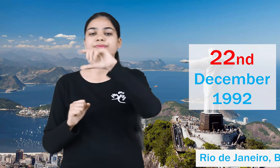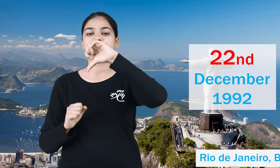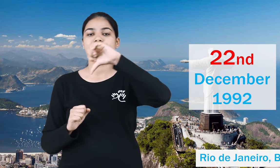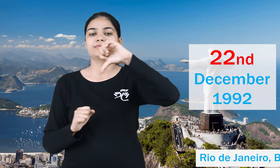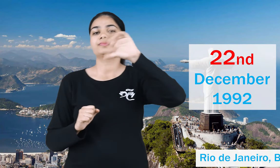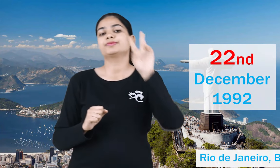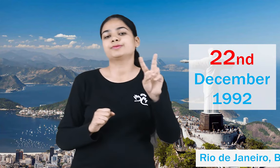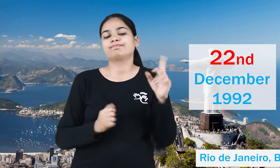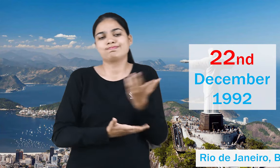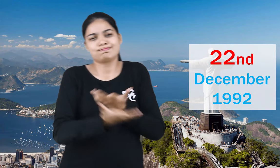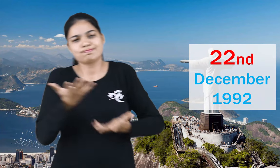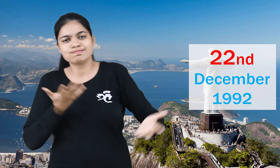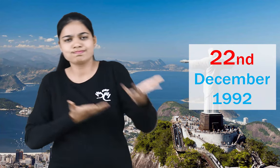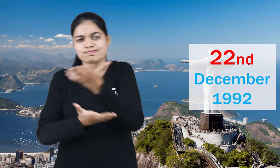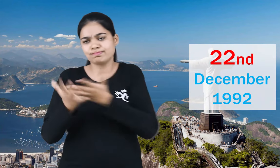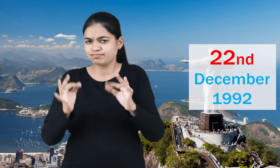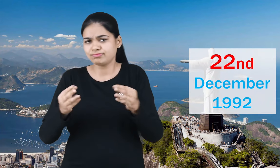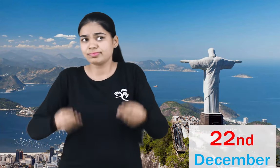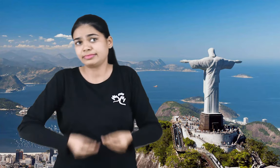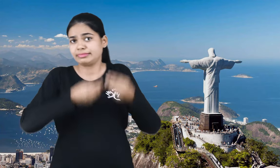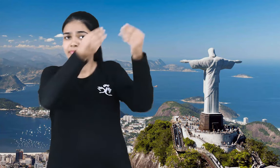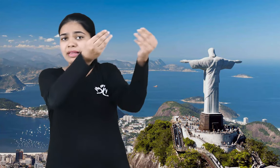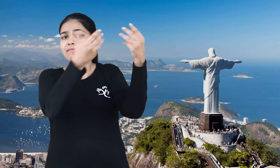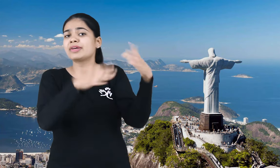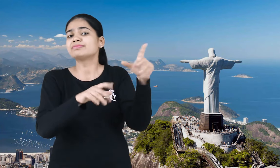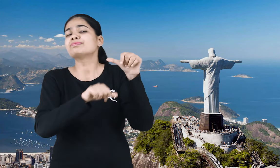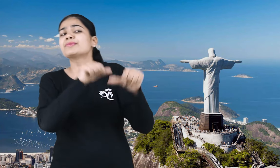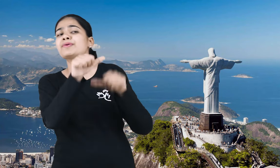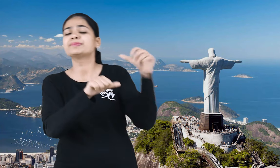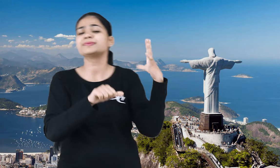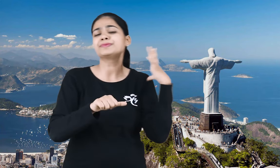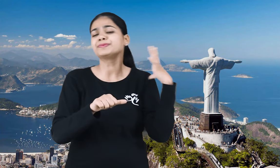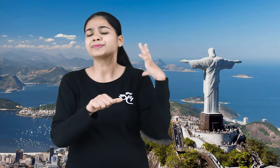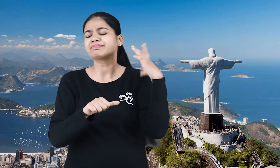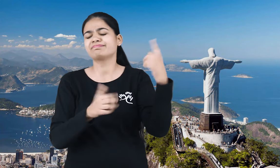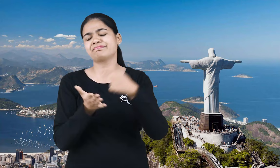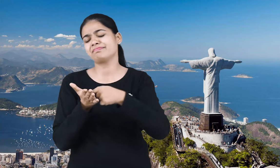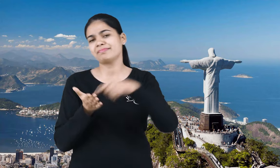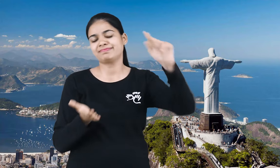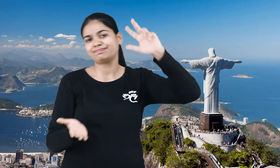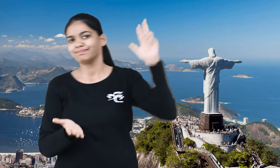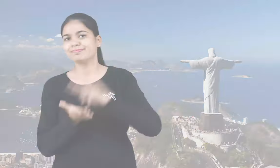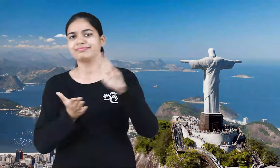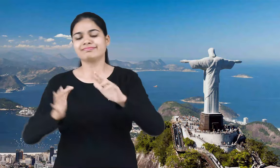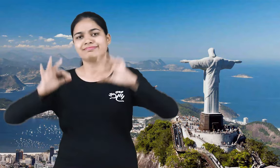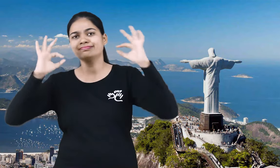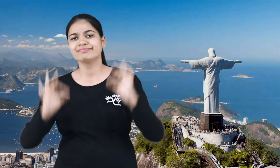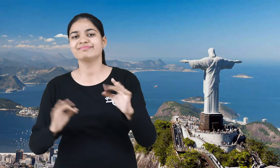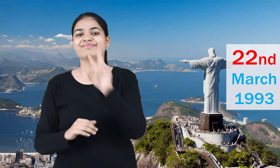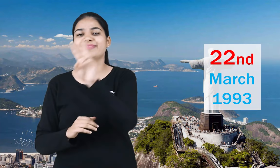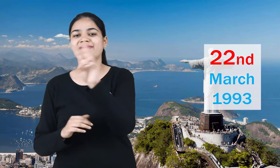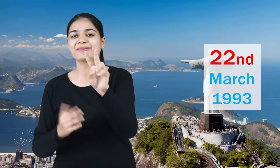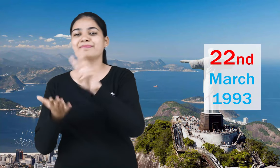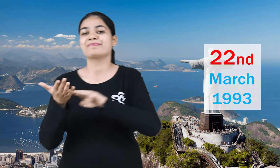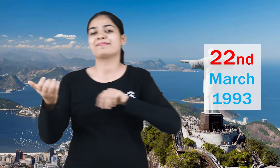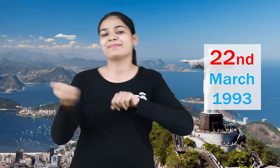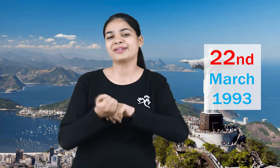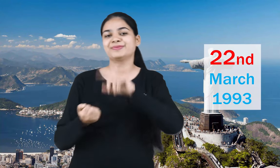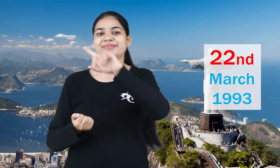United Nations first proposed it in December 2nd, 1992 and the process for it started. And by March 22nd, 1993,